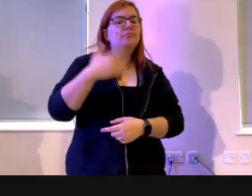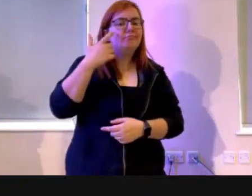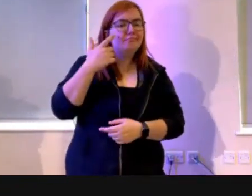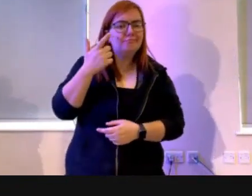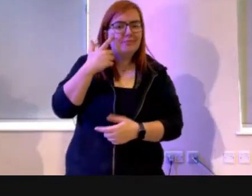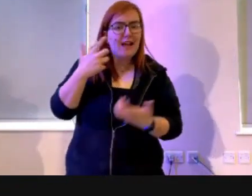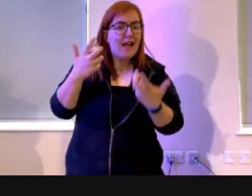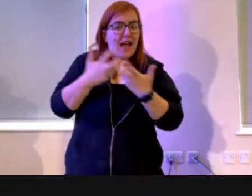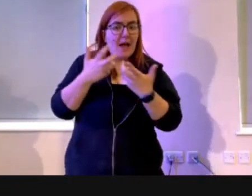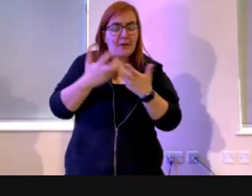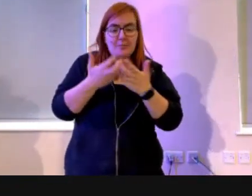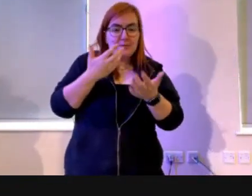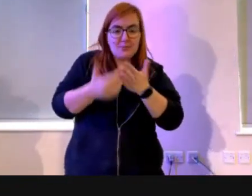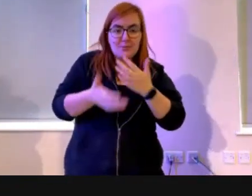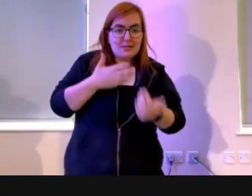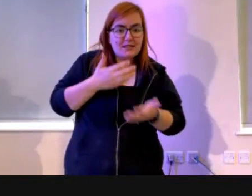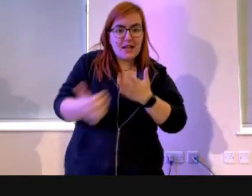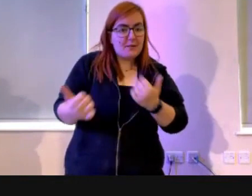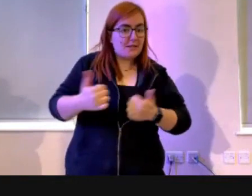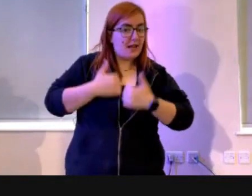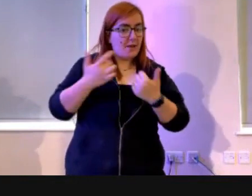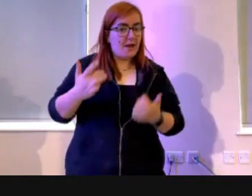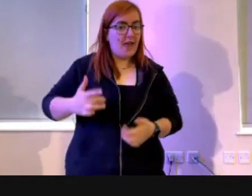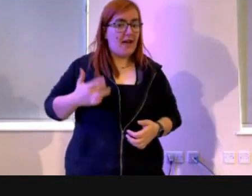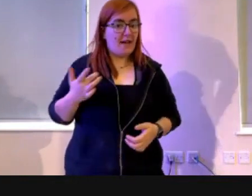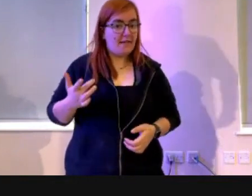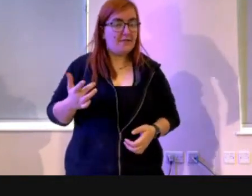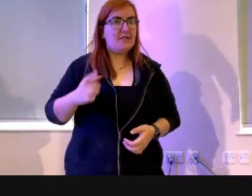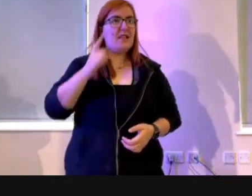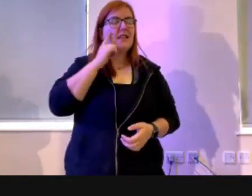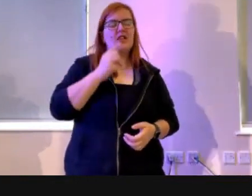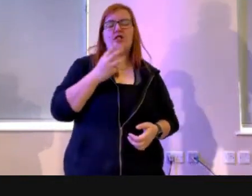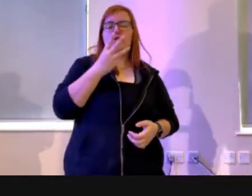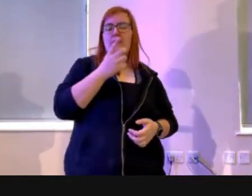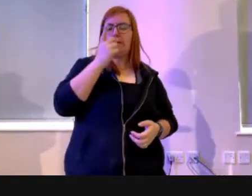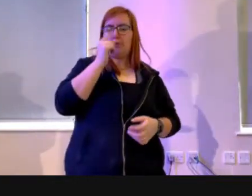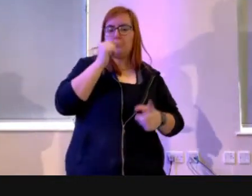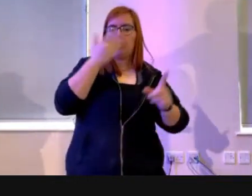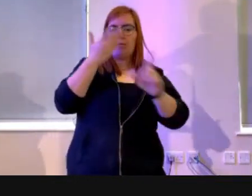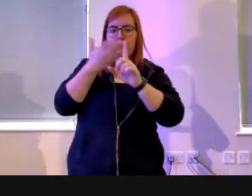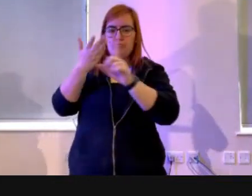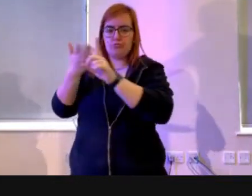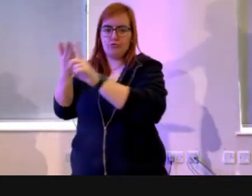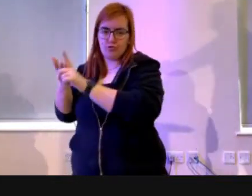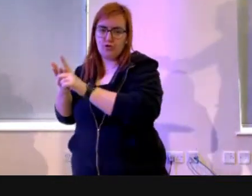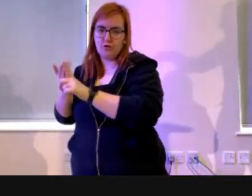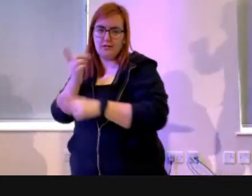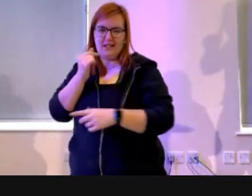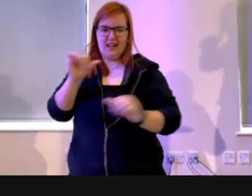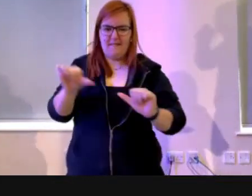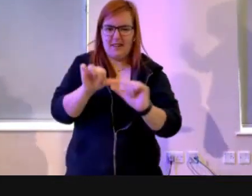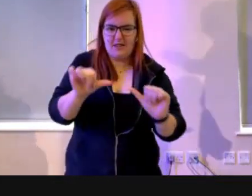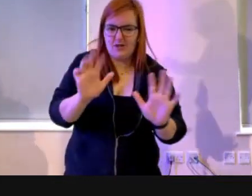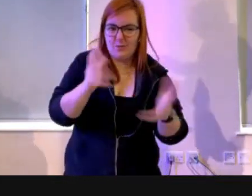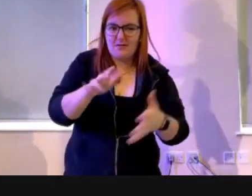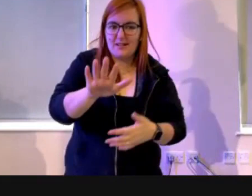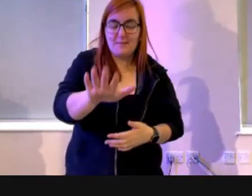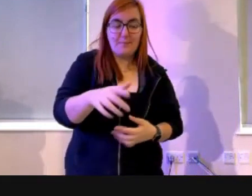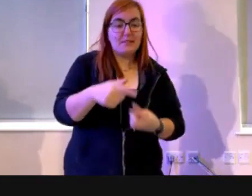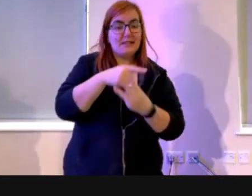we sort this out in our lives? And I think there's three possible approaches. This is what I come into to finish now. Three possible approaches, three